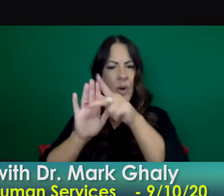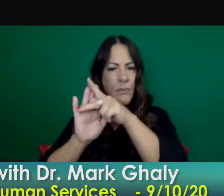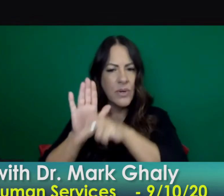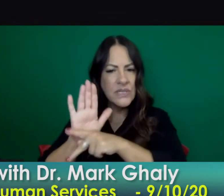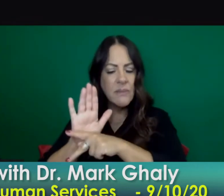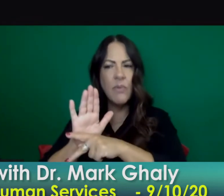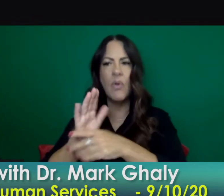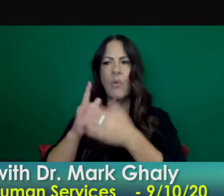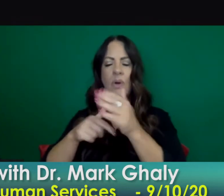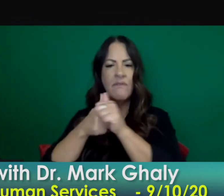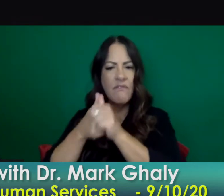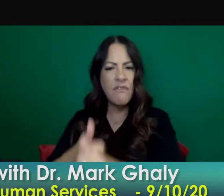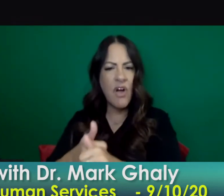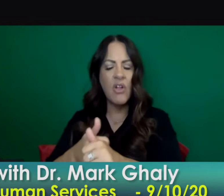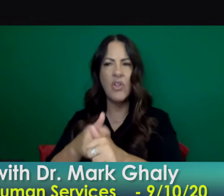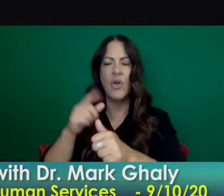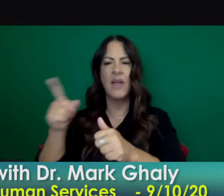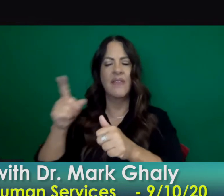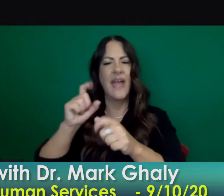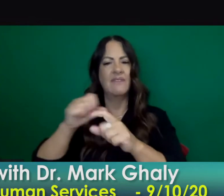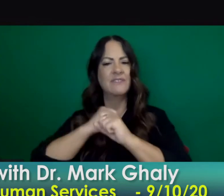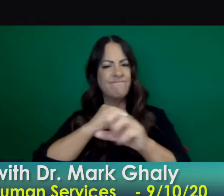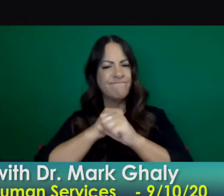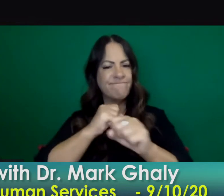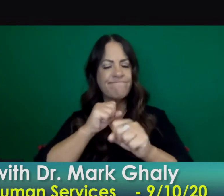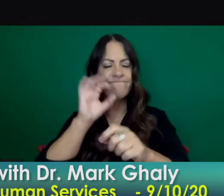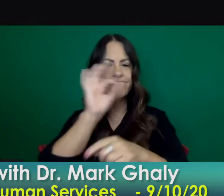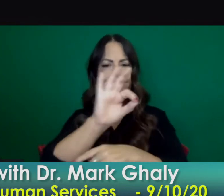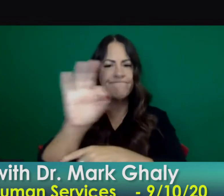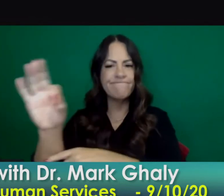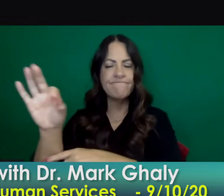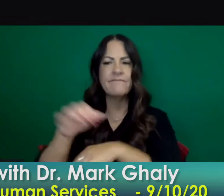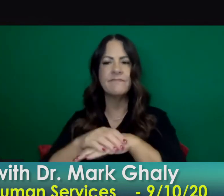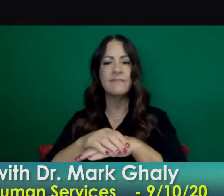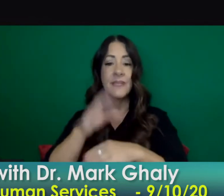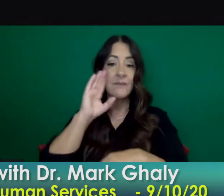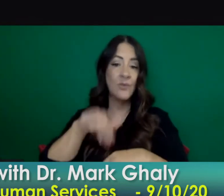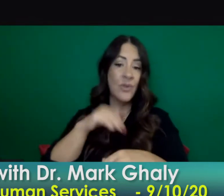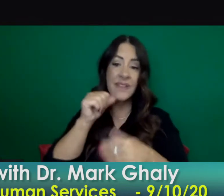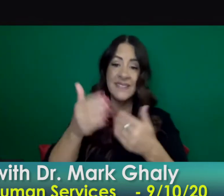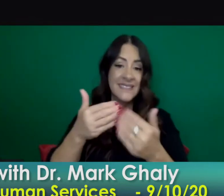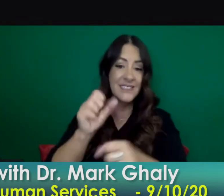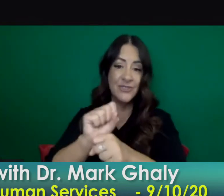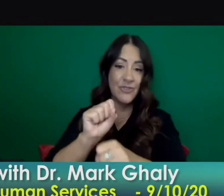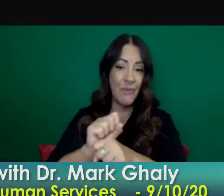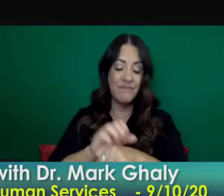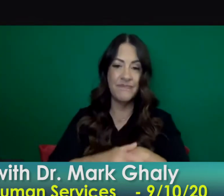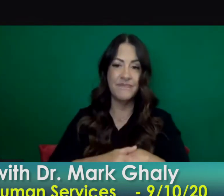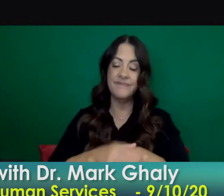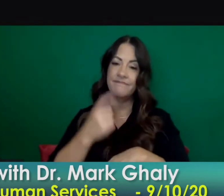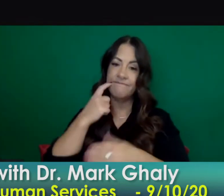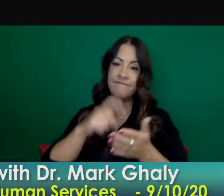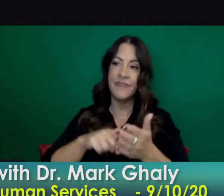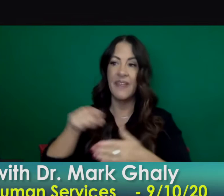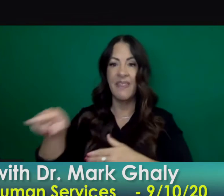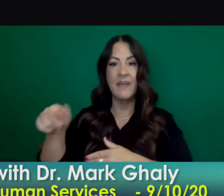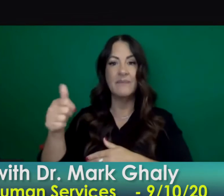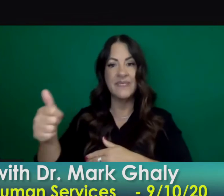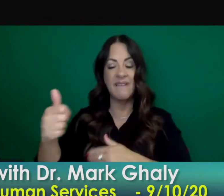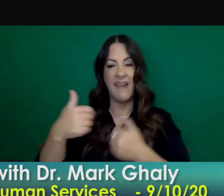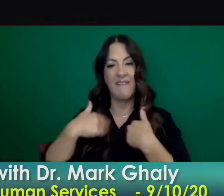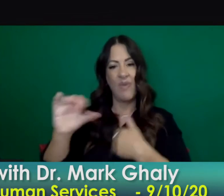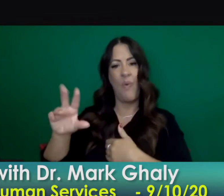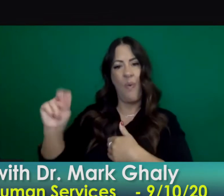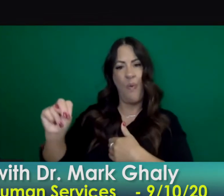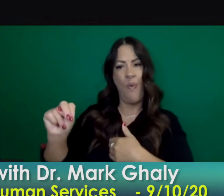messages is hard to do and and we understand the tensions we experience them in our own households i'm sure dr pon will